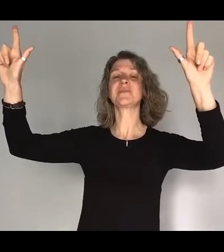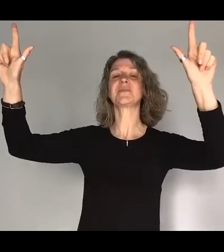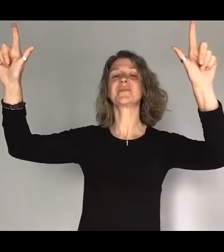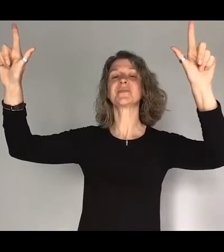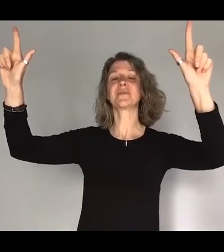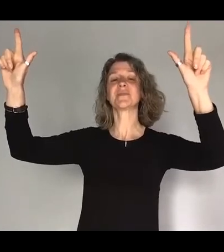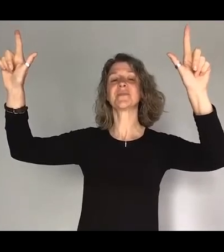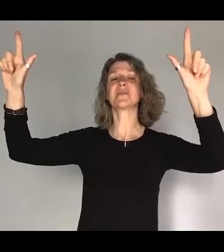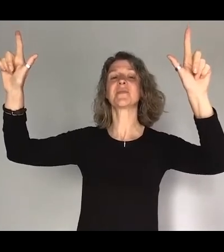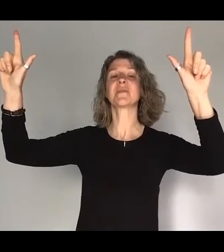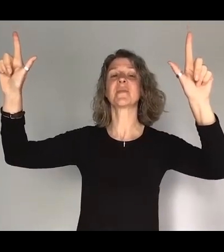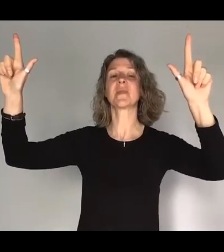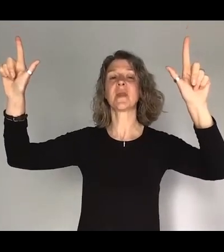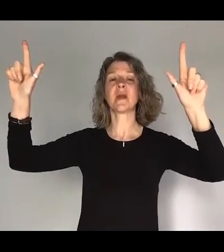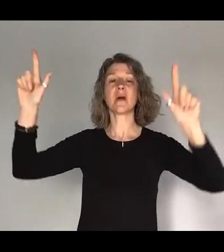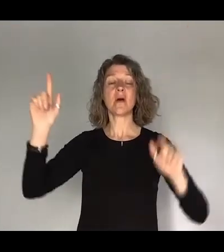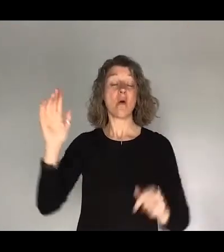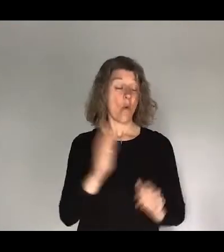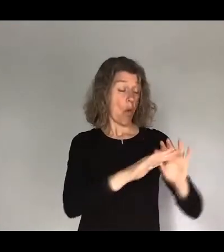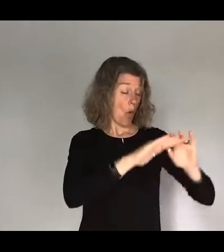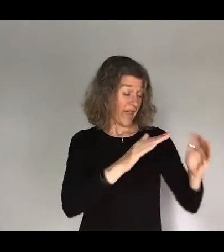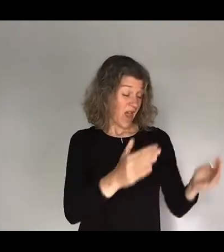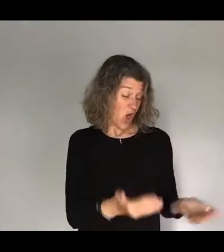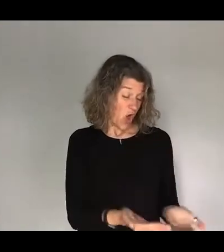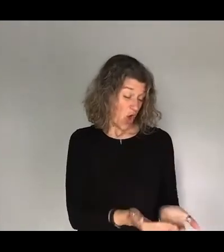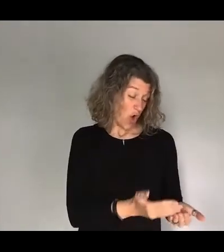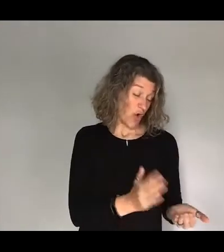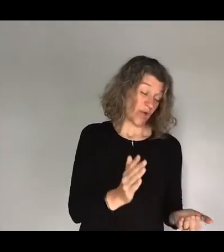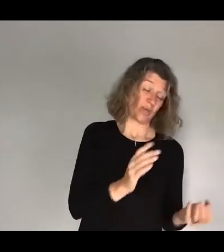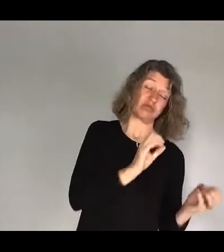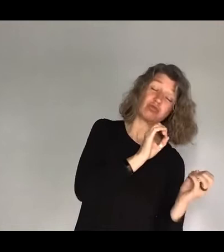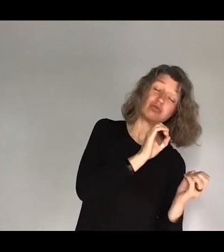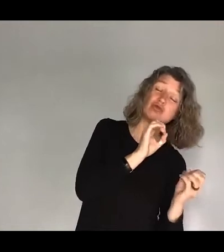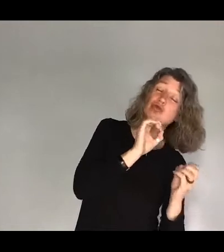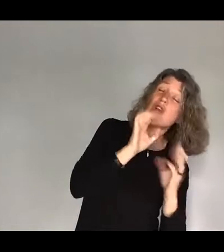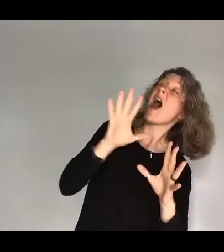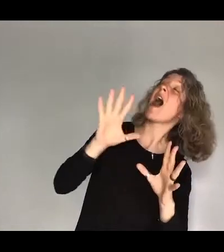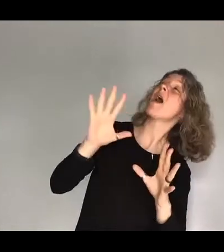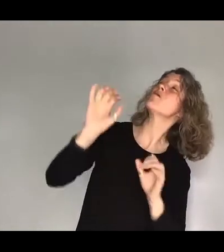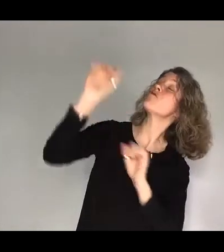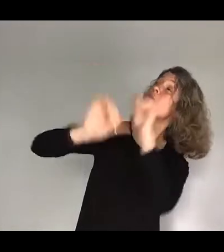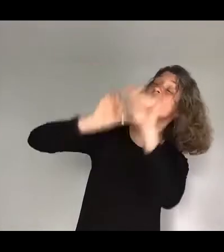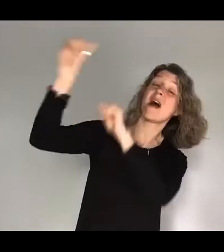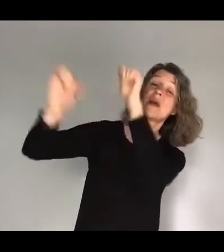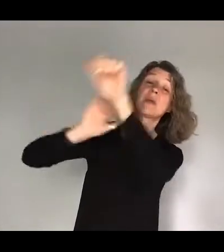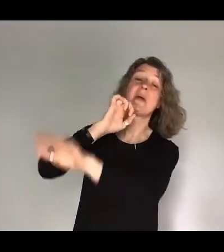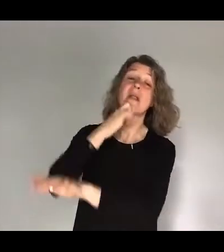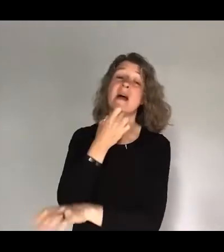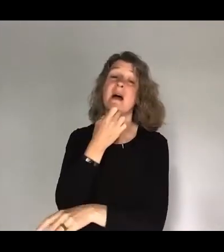sing. And oh, earth will shout Your. Our hearts